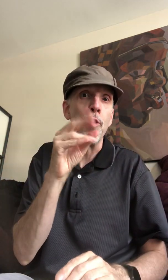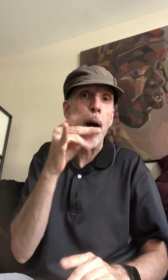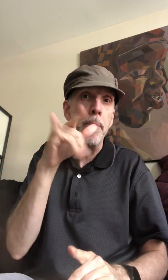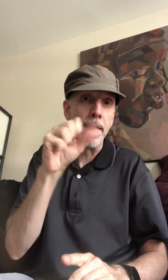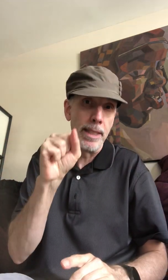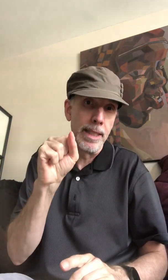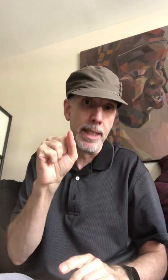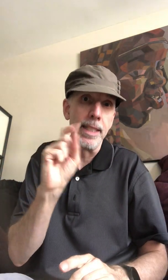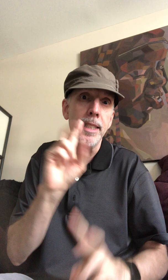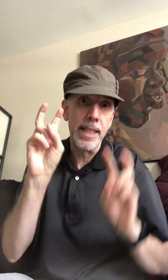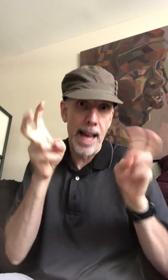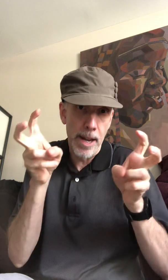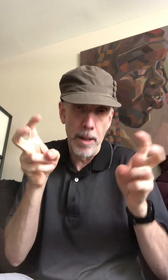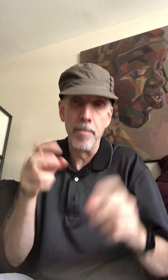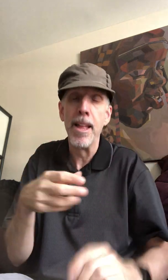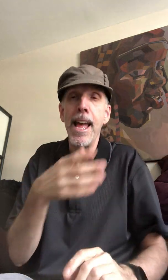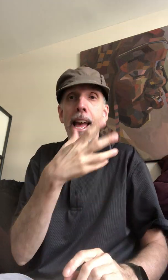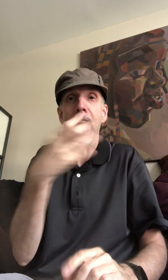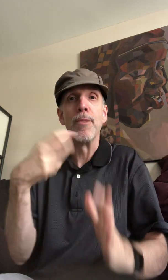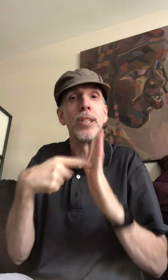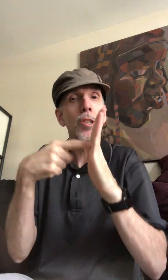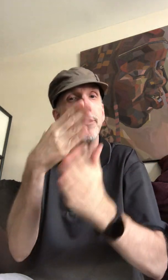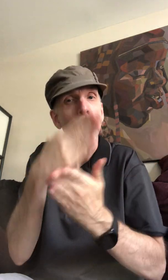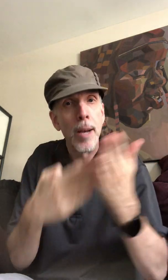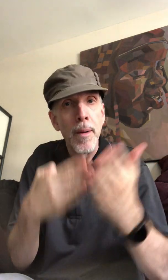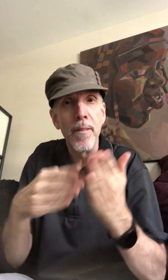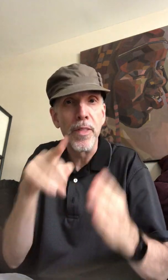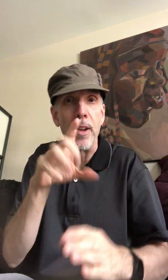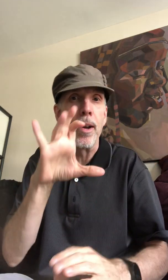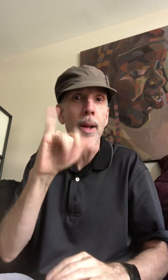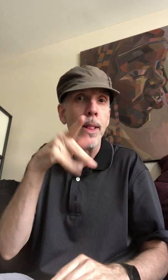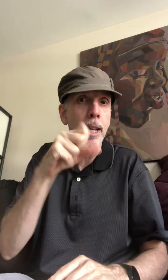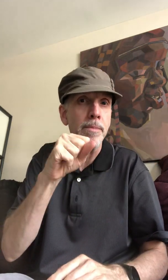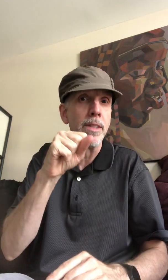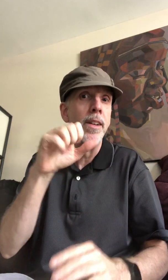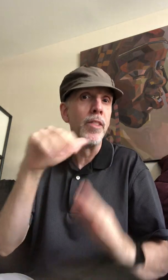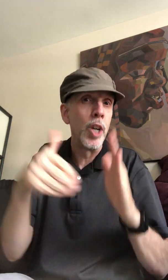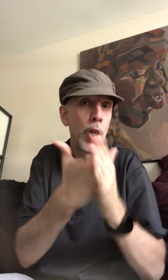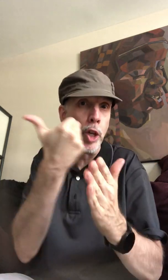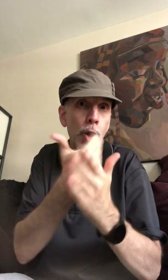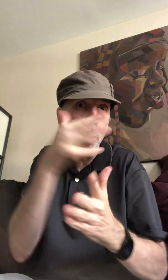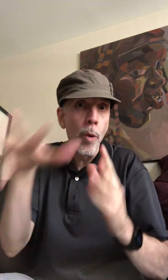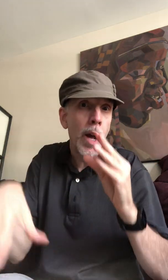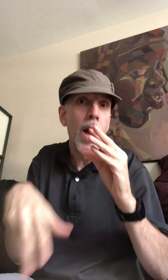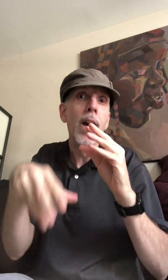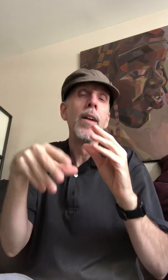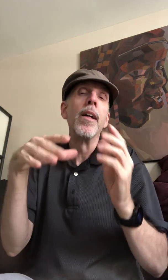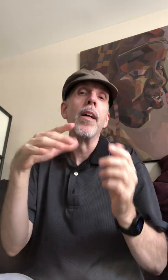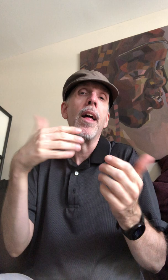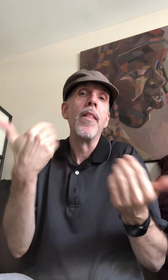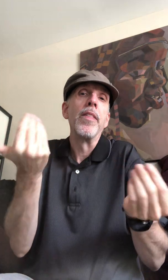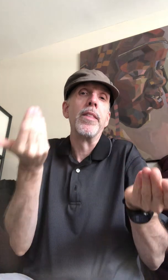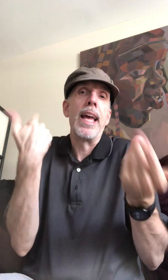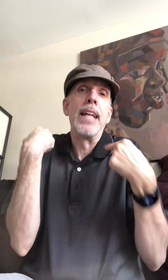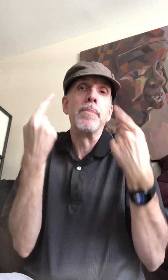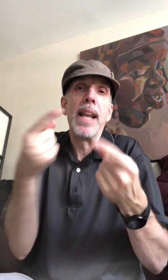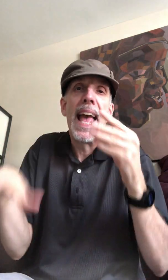Futuropolis is the title. And I want to show some of the clips that are new that have been